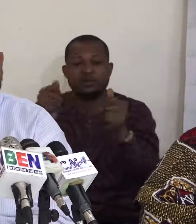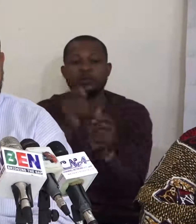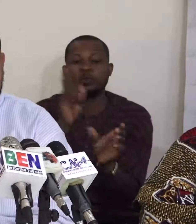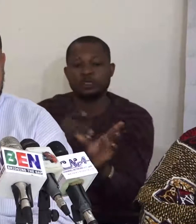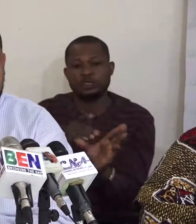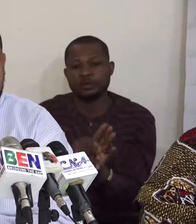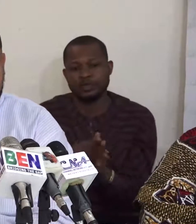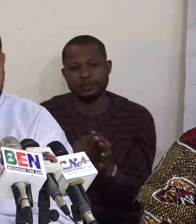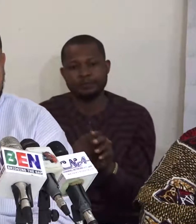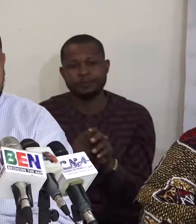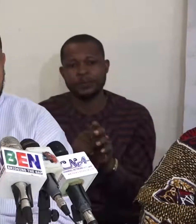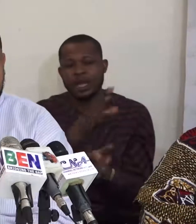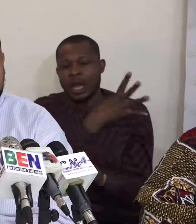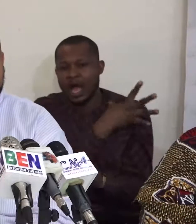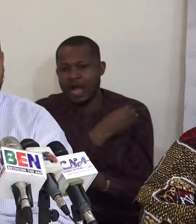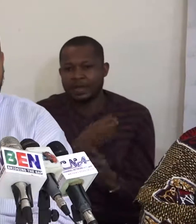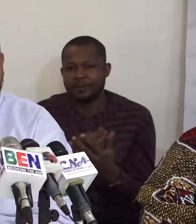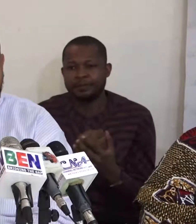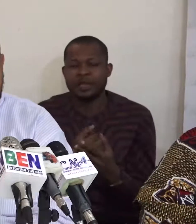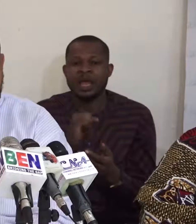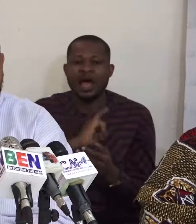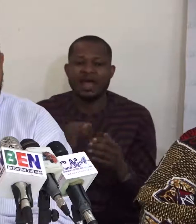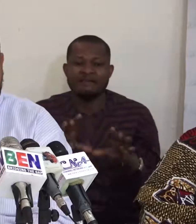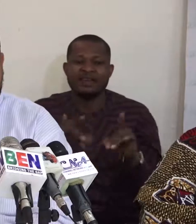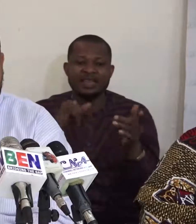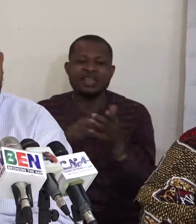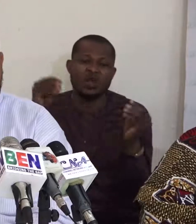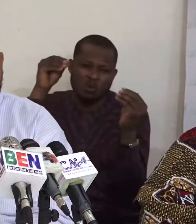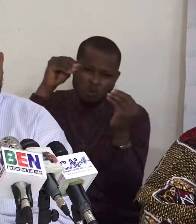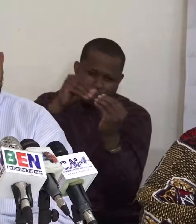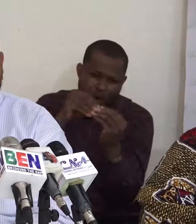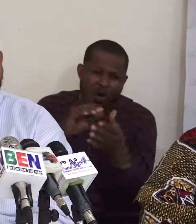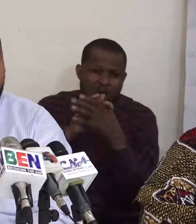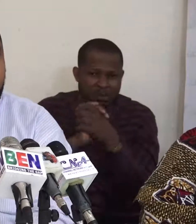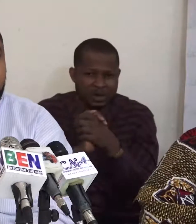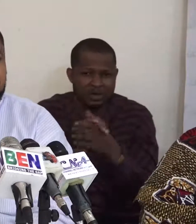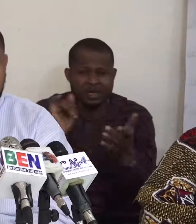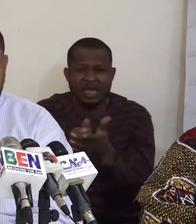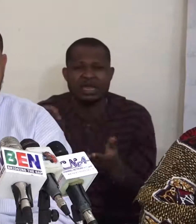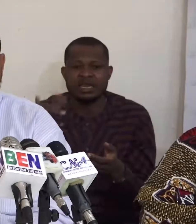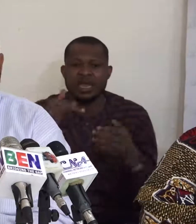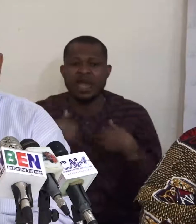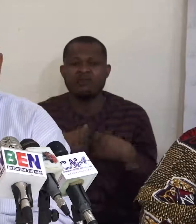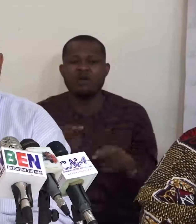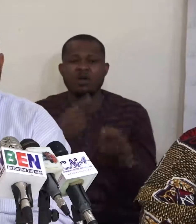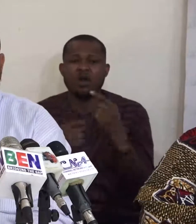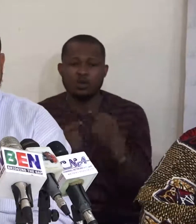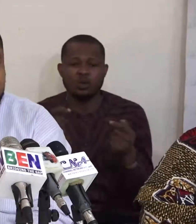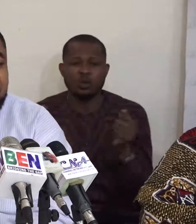And I find it even more commendable that they have come forward with a balanced report, commending